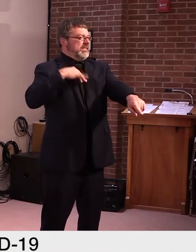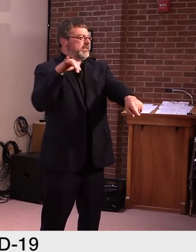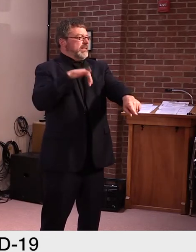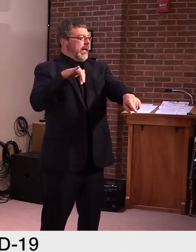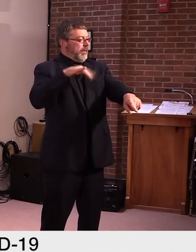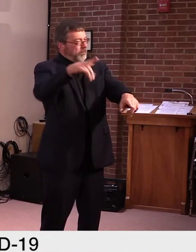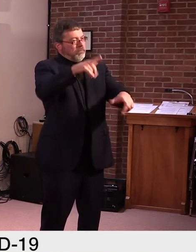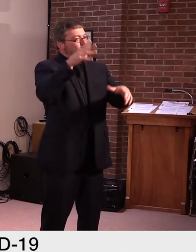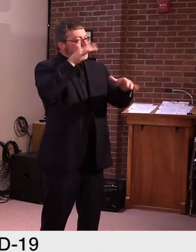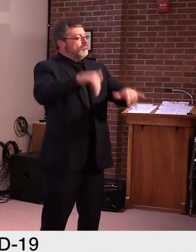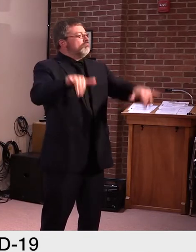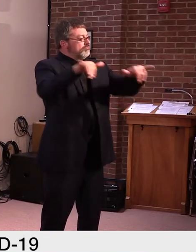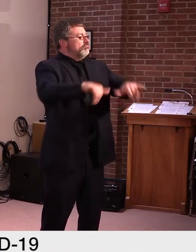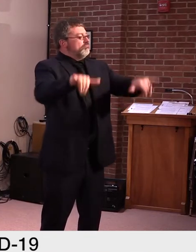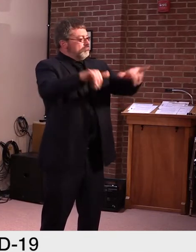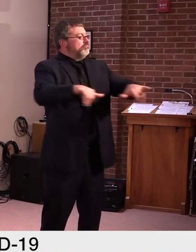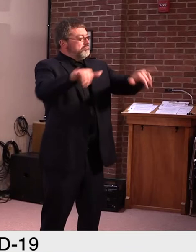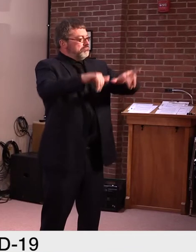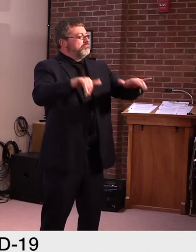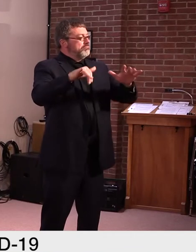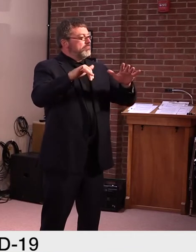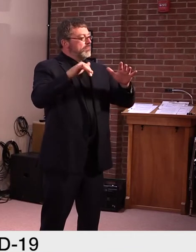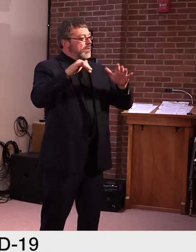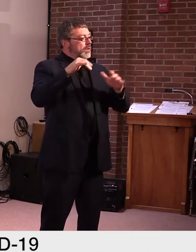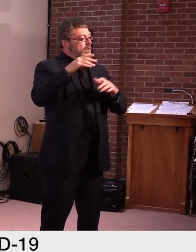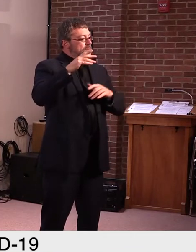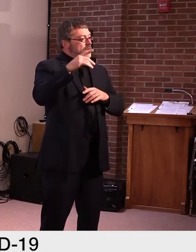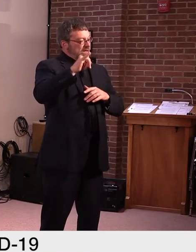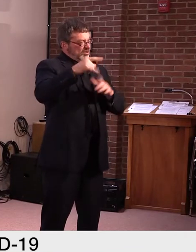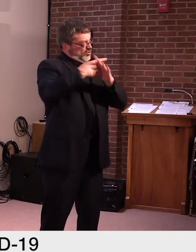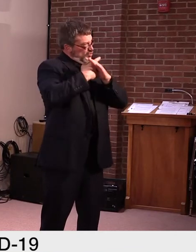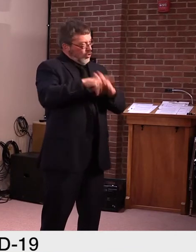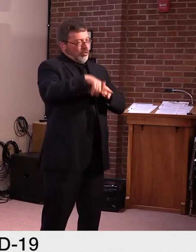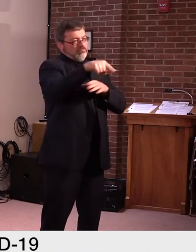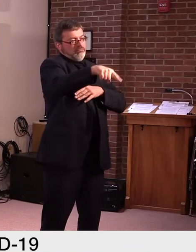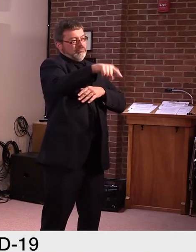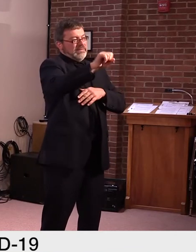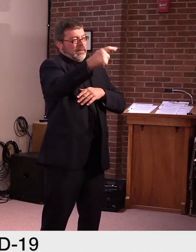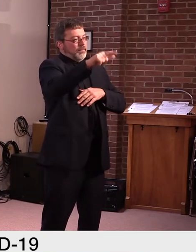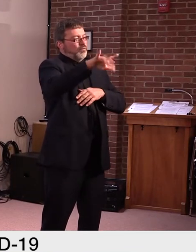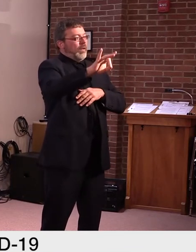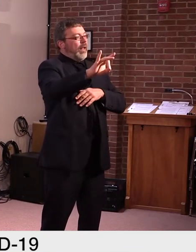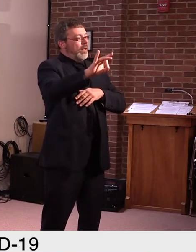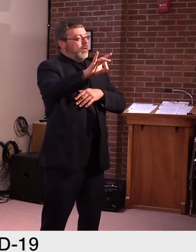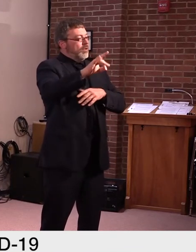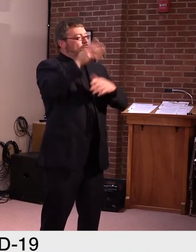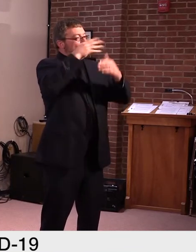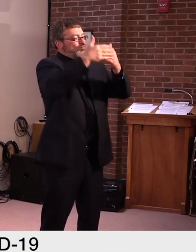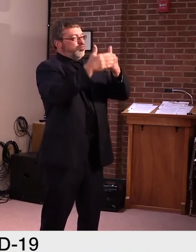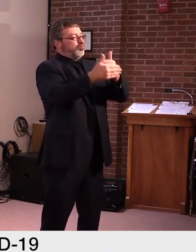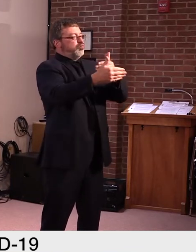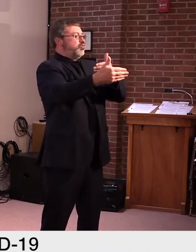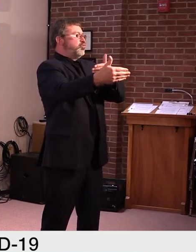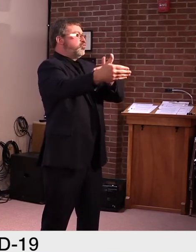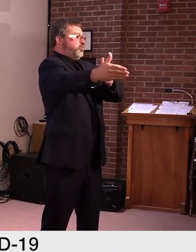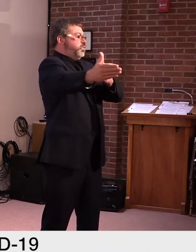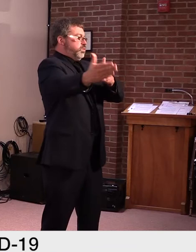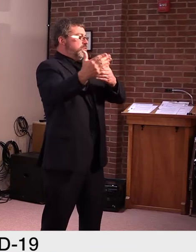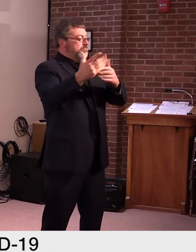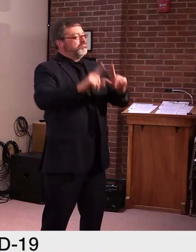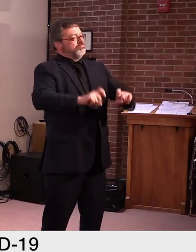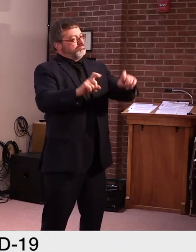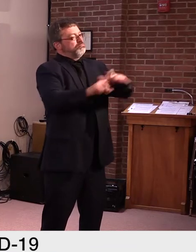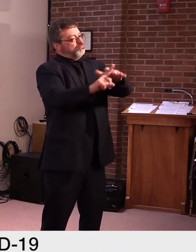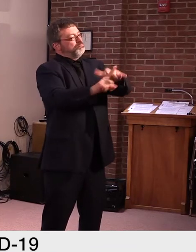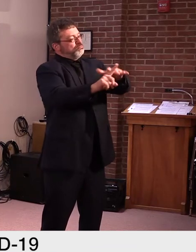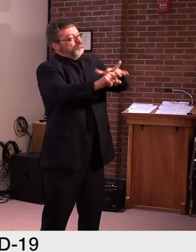process, and their first up is September 28th, and we'll continue to rotate them through, uh, regular testing, just like